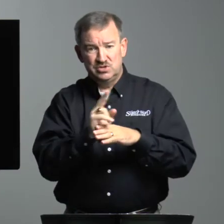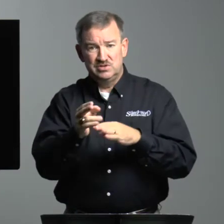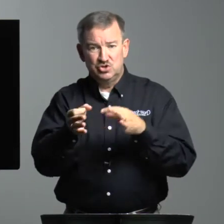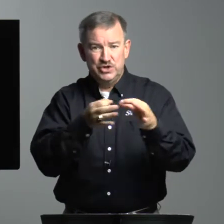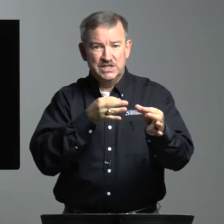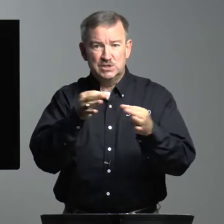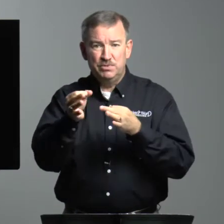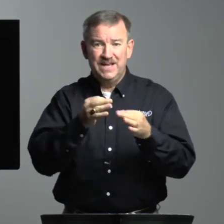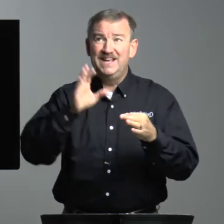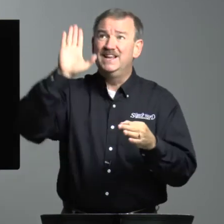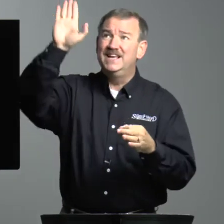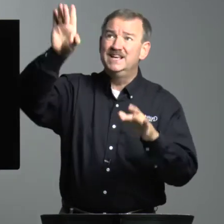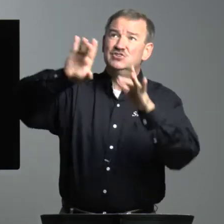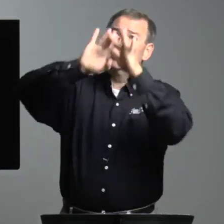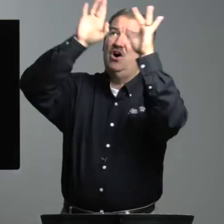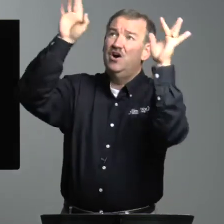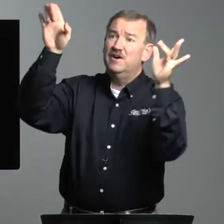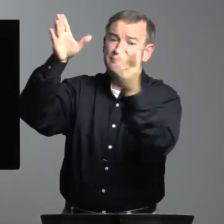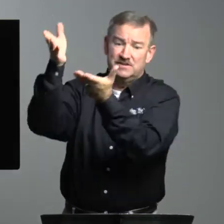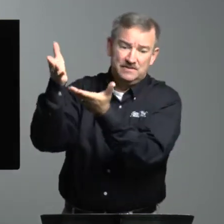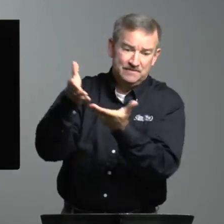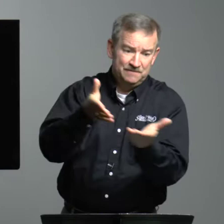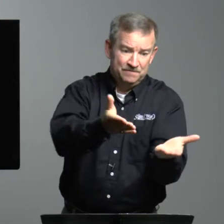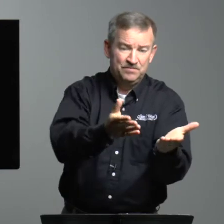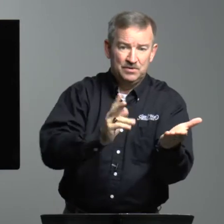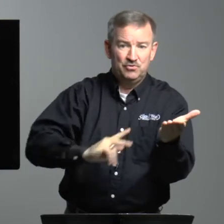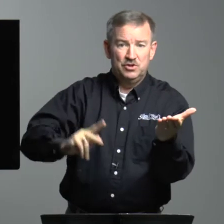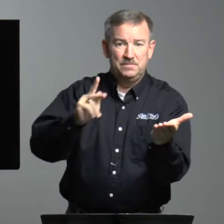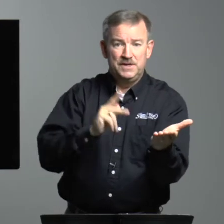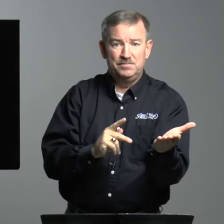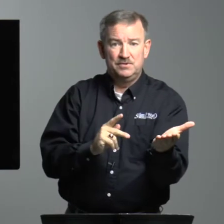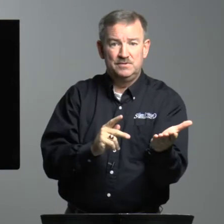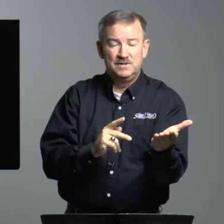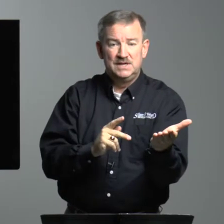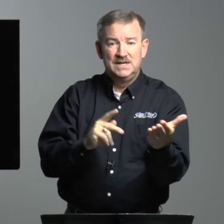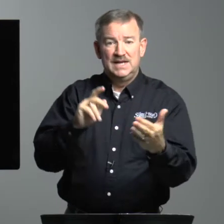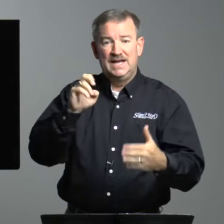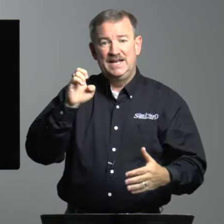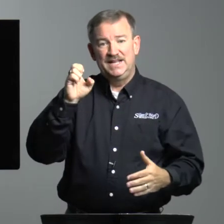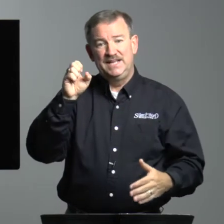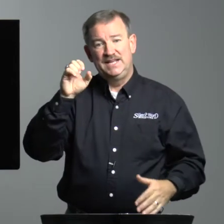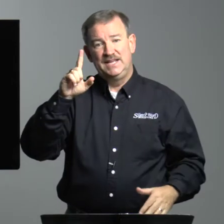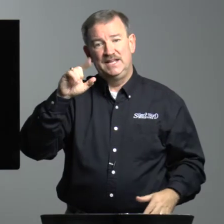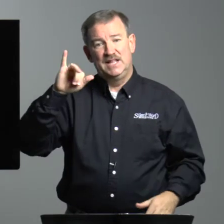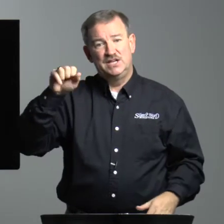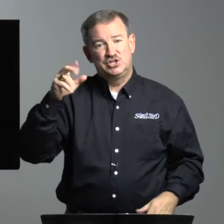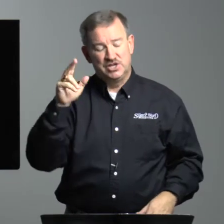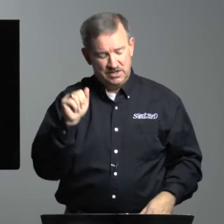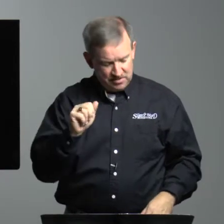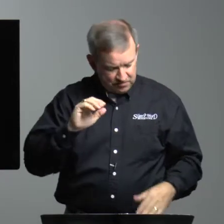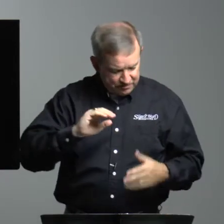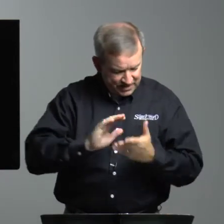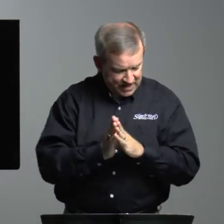to explain his heart for the people. And Elisha became